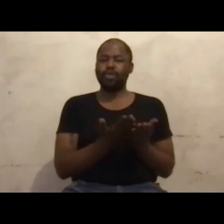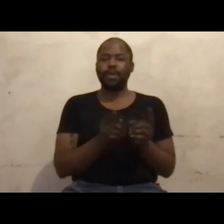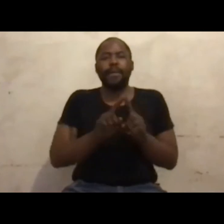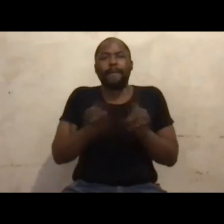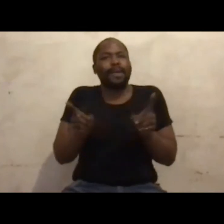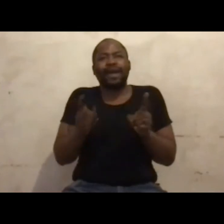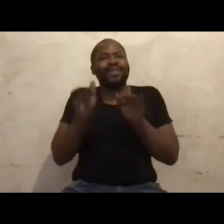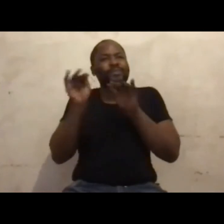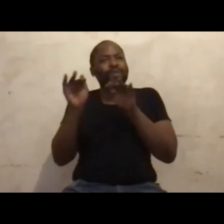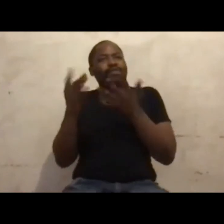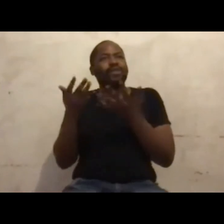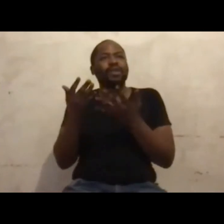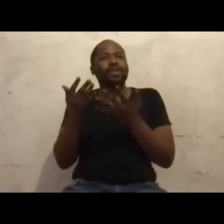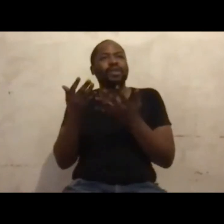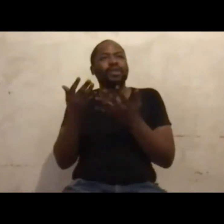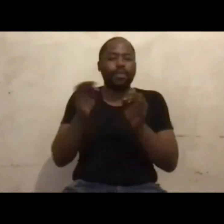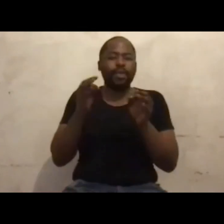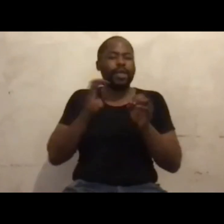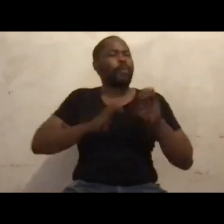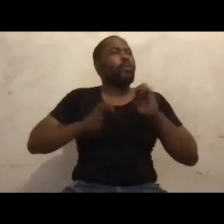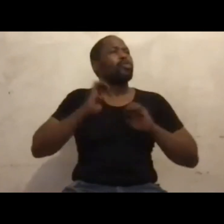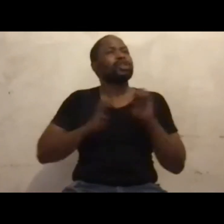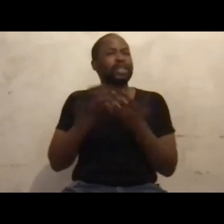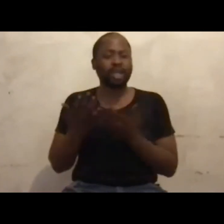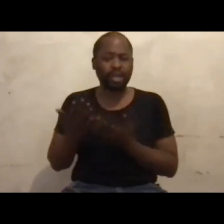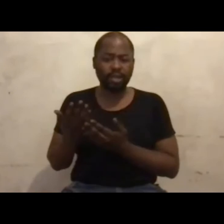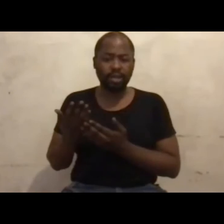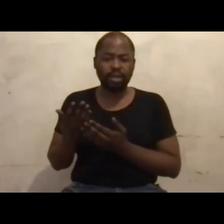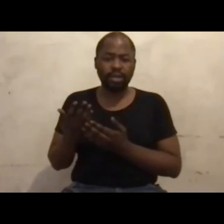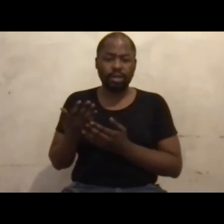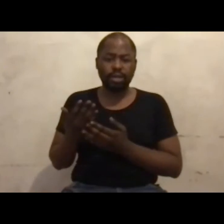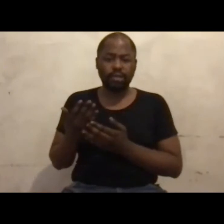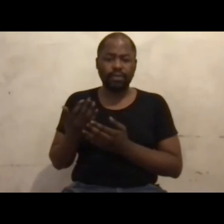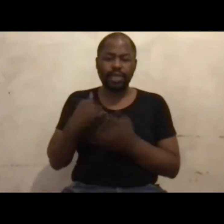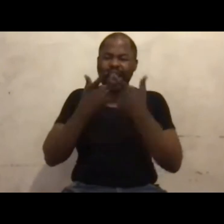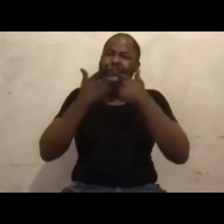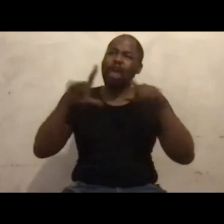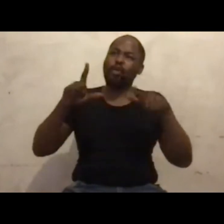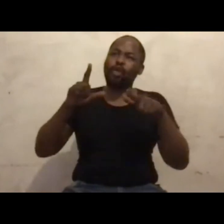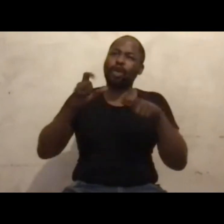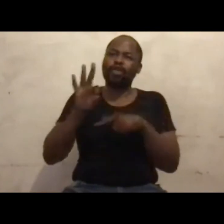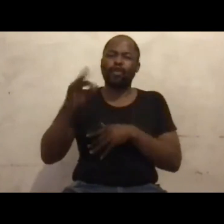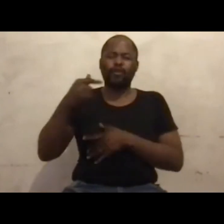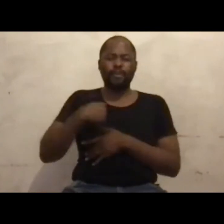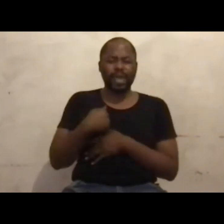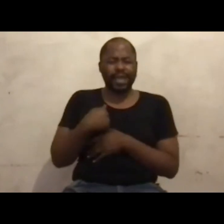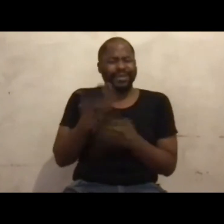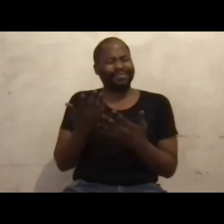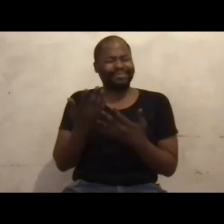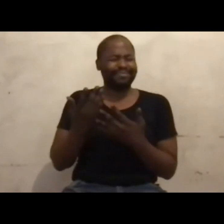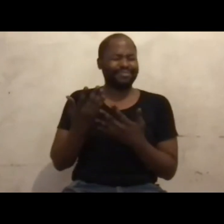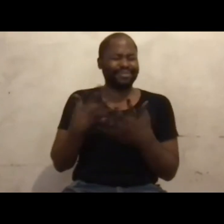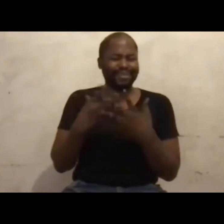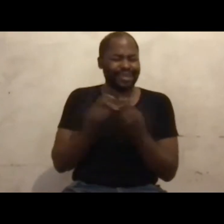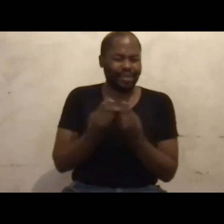emotions to a point. I mean, people will tell you that they were reading the language of me and crying and laughing and hugging each other and kissing.